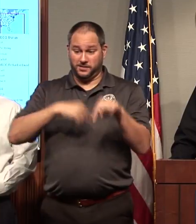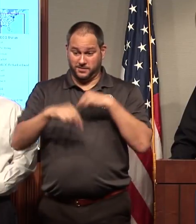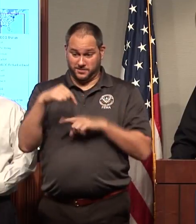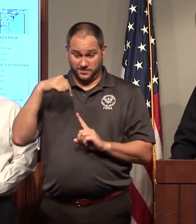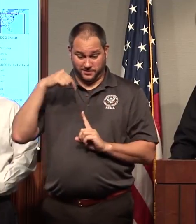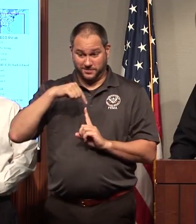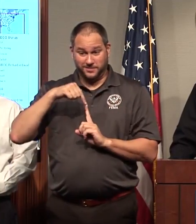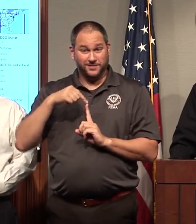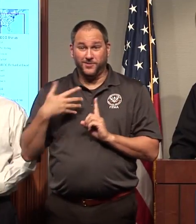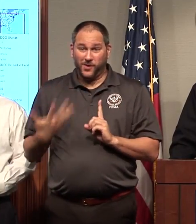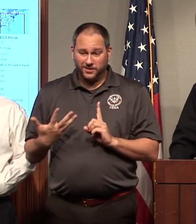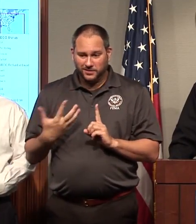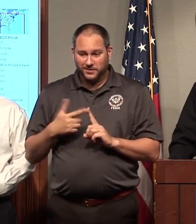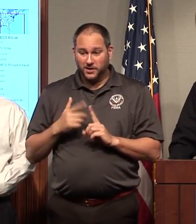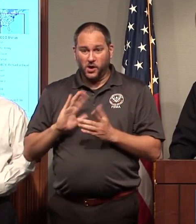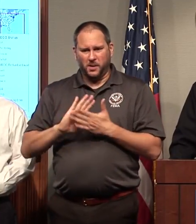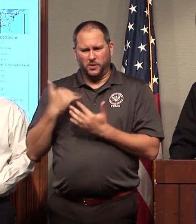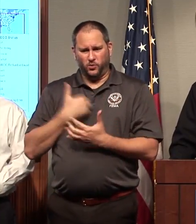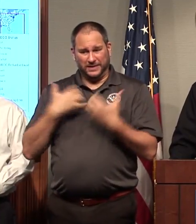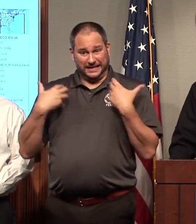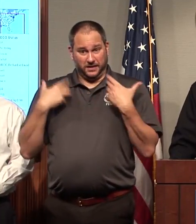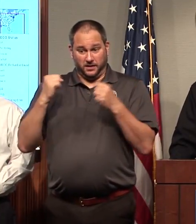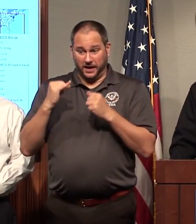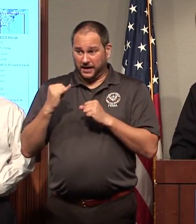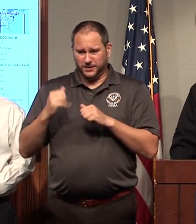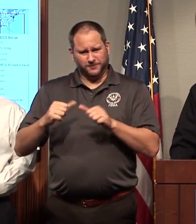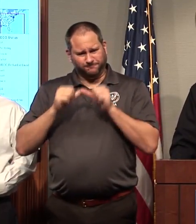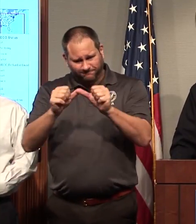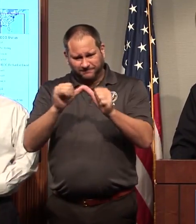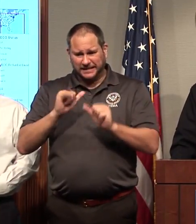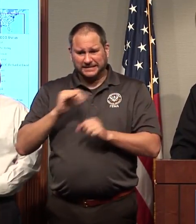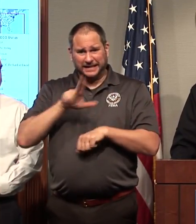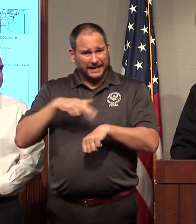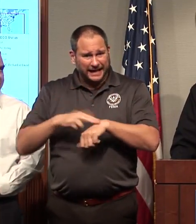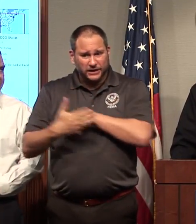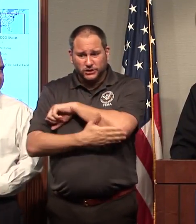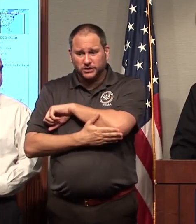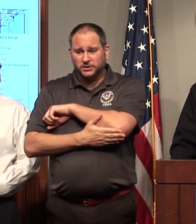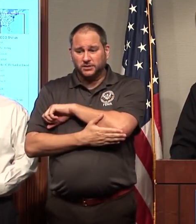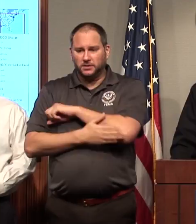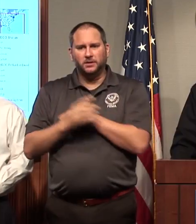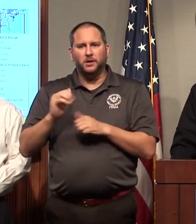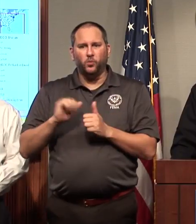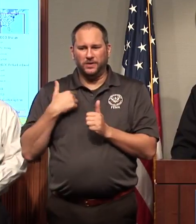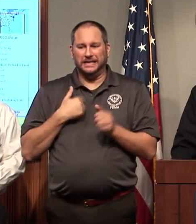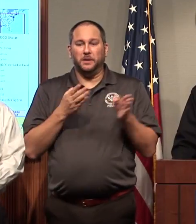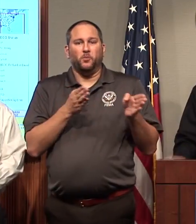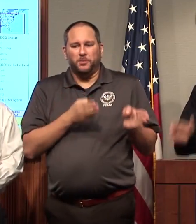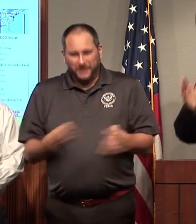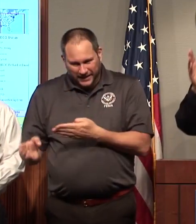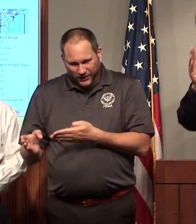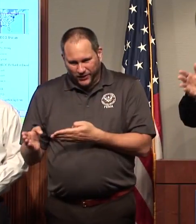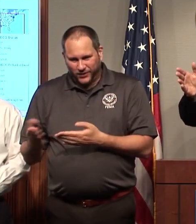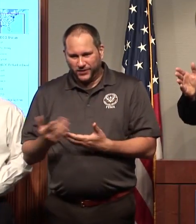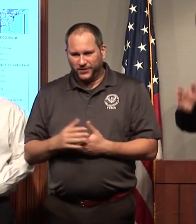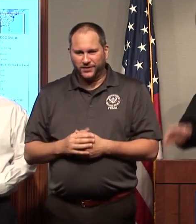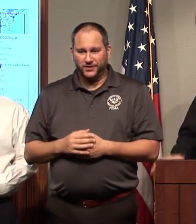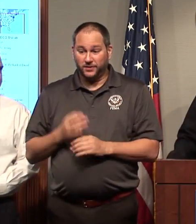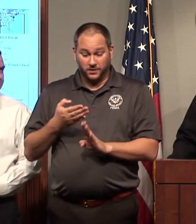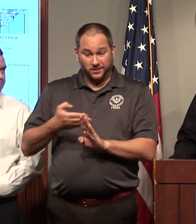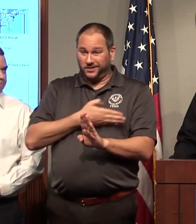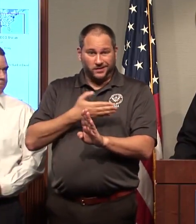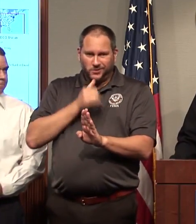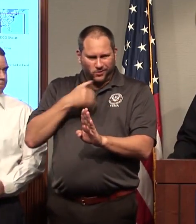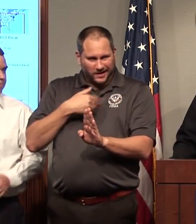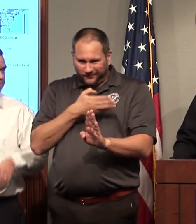become resilient as a nation is we have to create that true cultural preparedness within our citizenry, which we do not have. And then we also have to